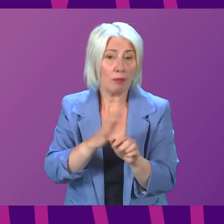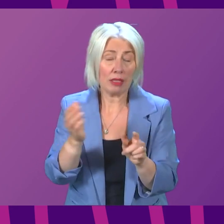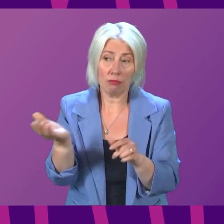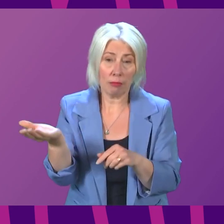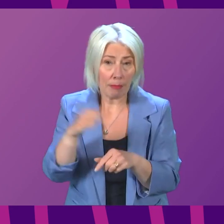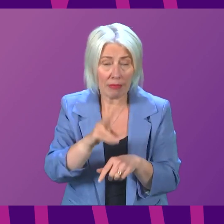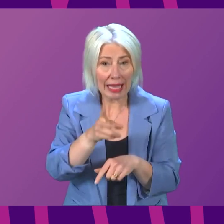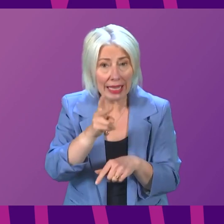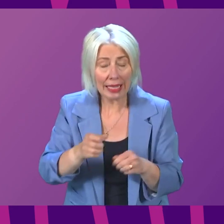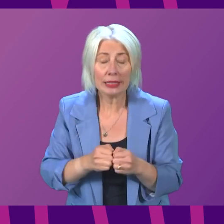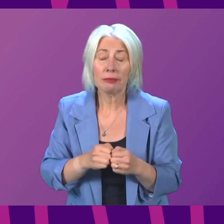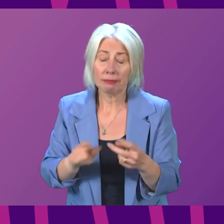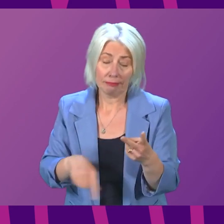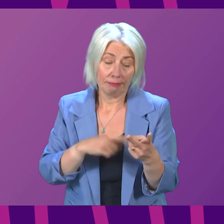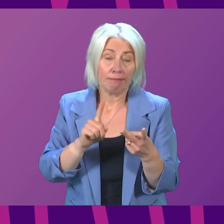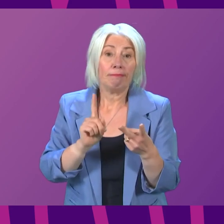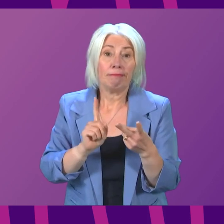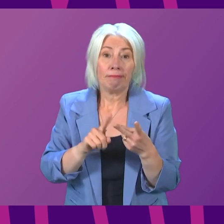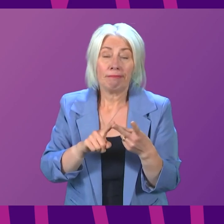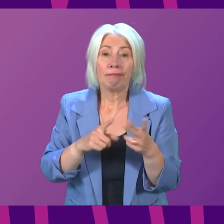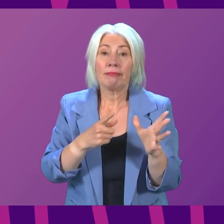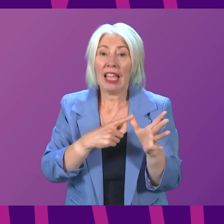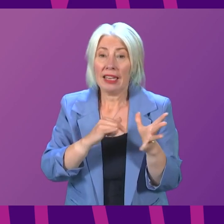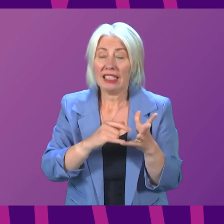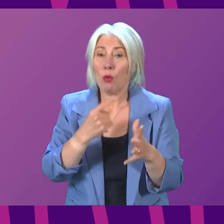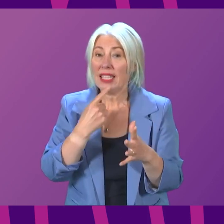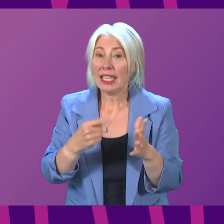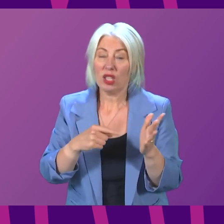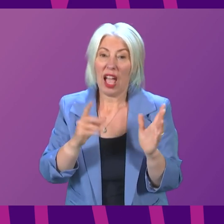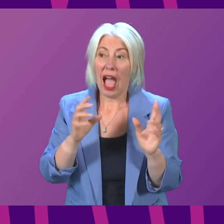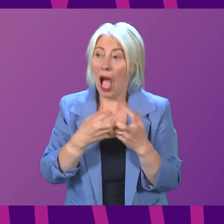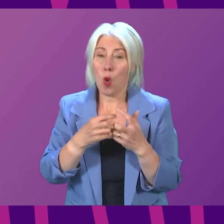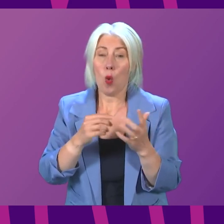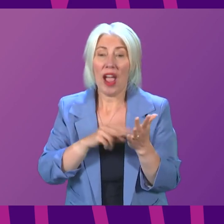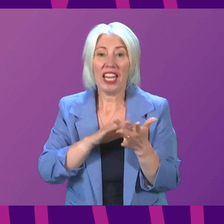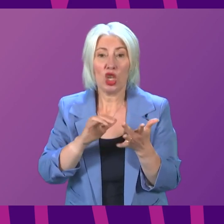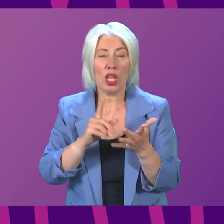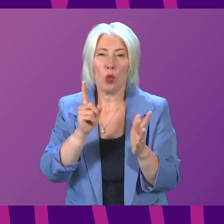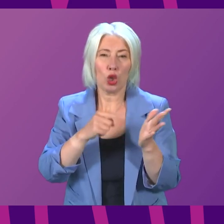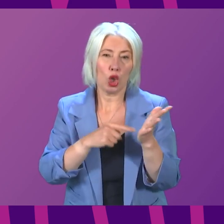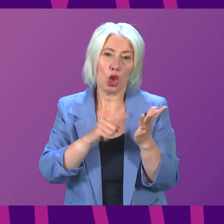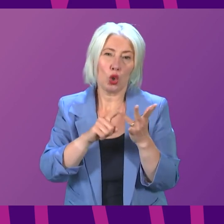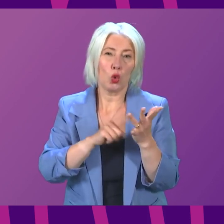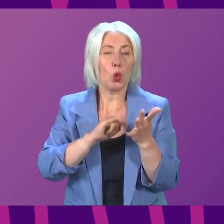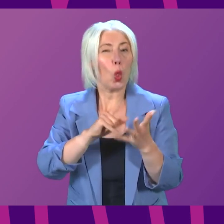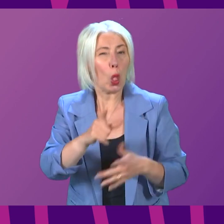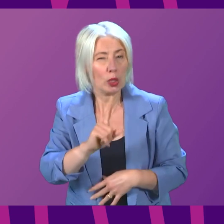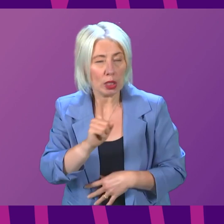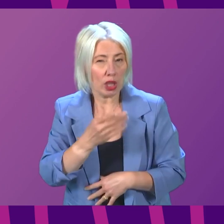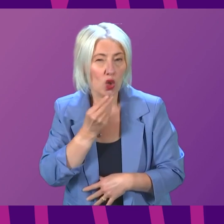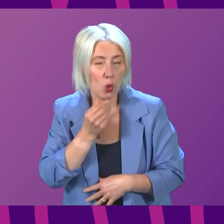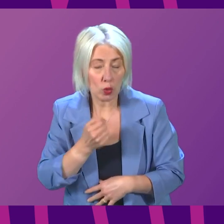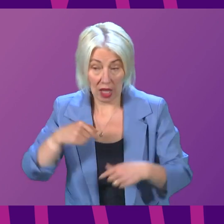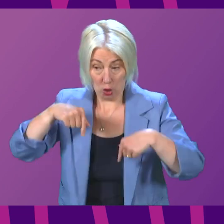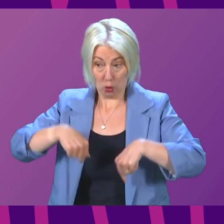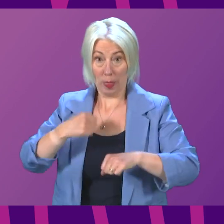he talks about the tools for the National Health Service. So let me just focus a little bit on the tools this